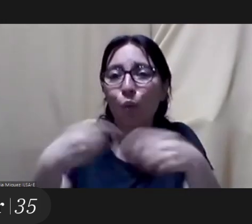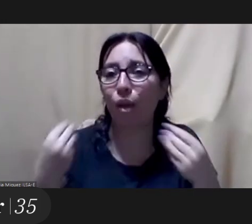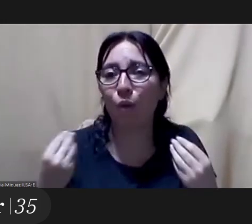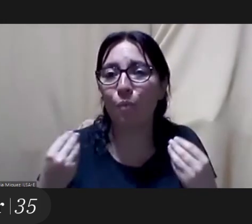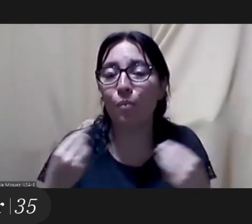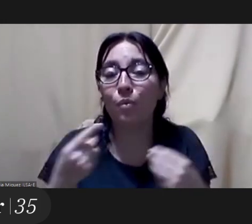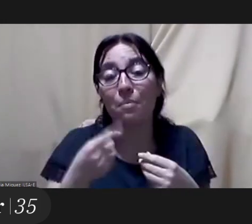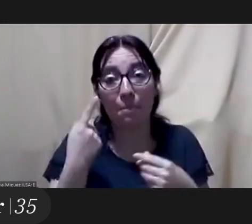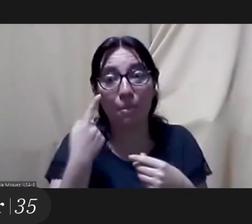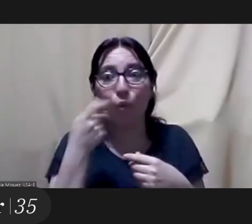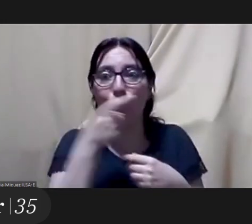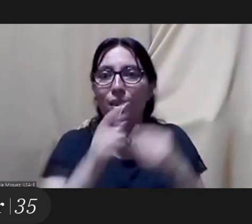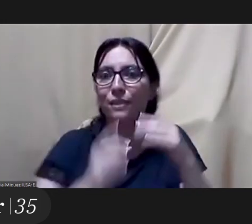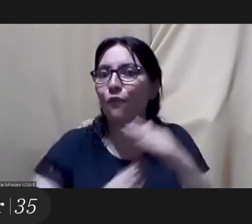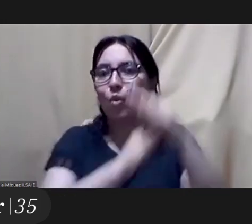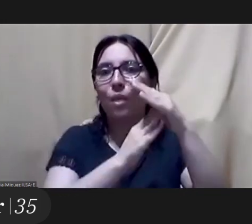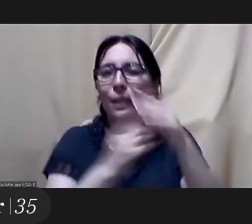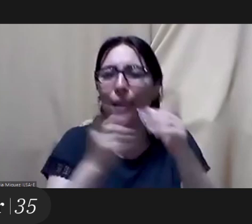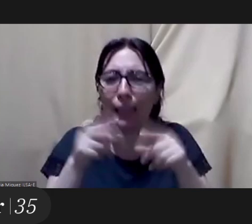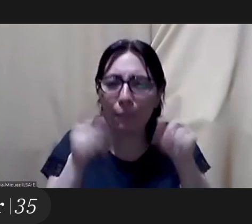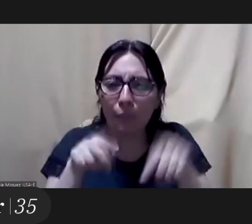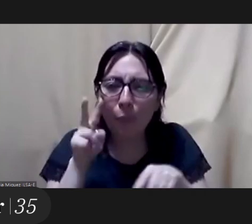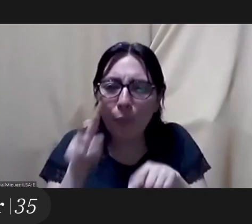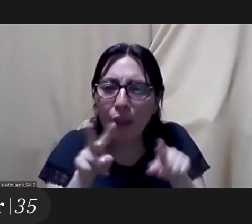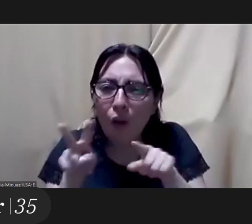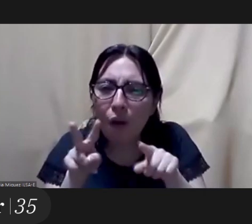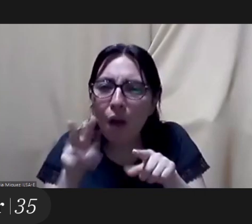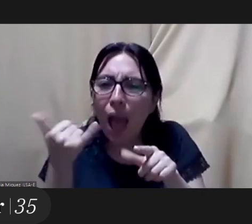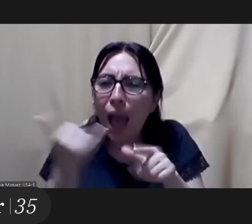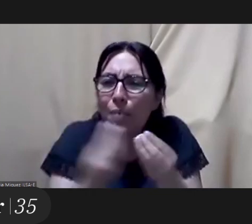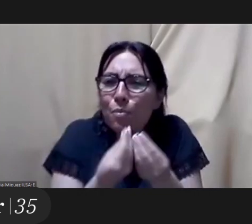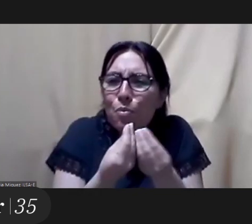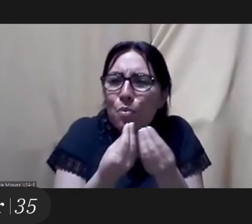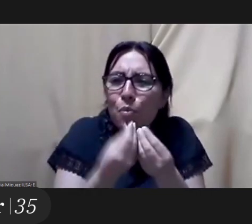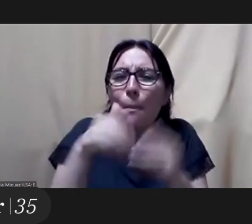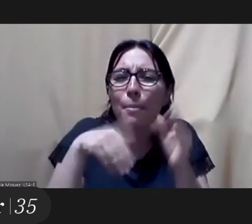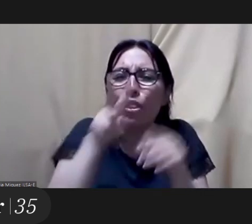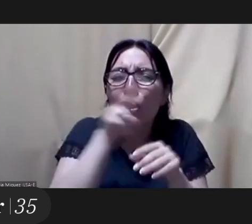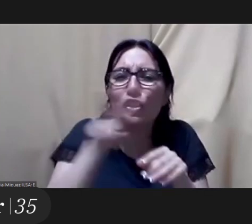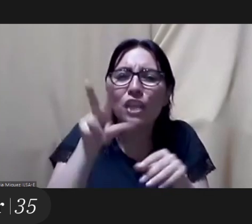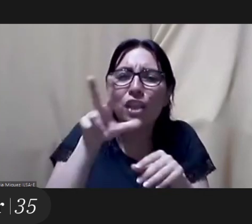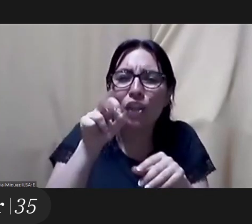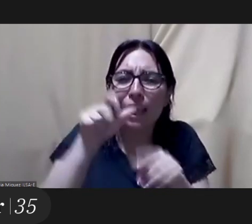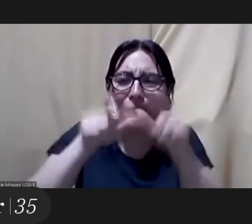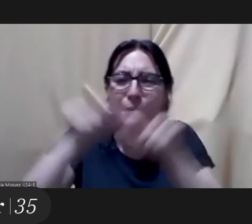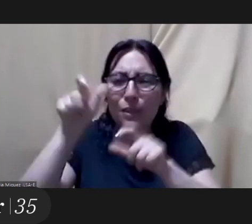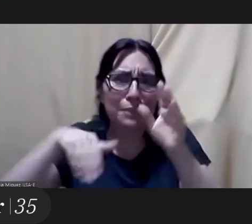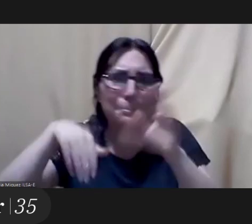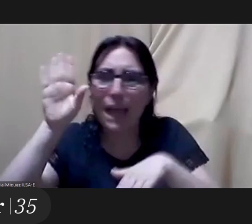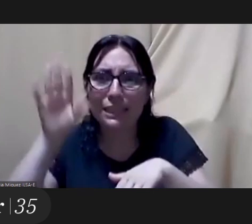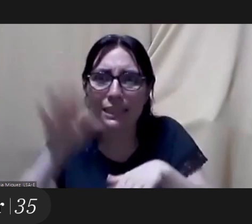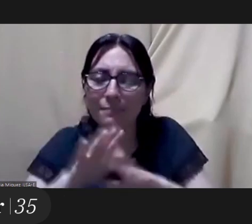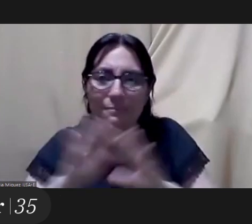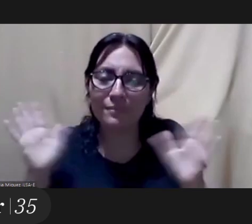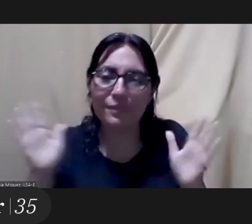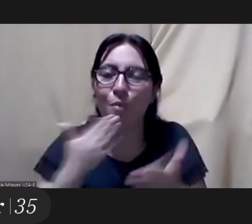continues and i really see more than 230 people who have joined and this